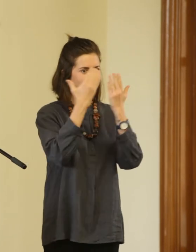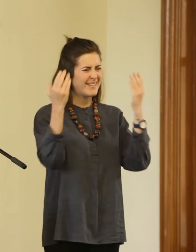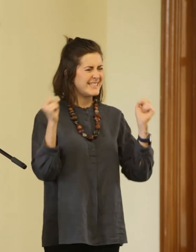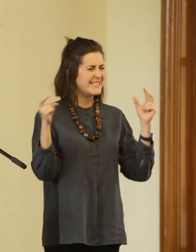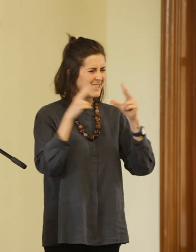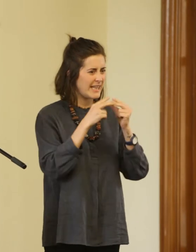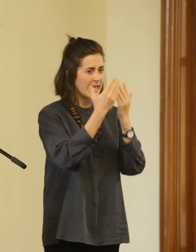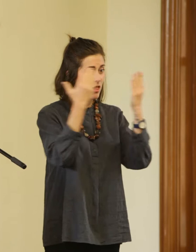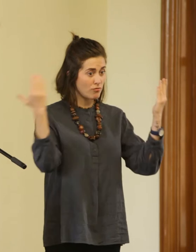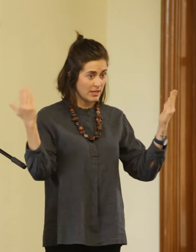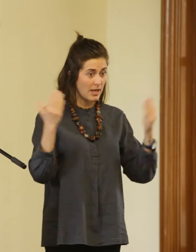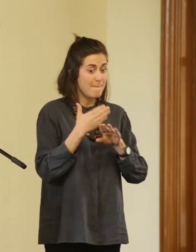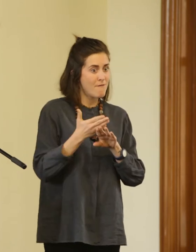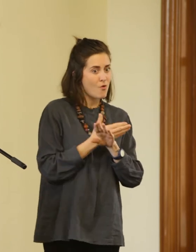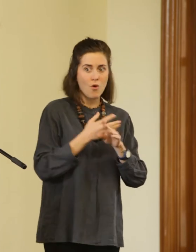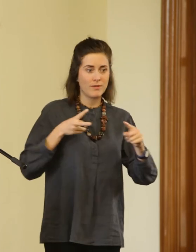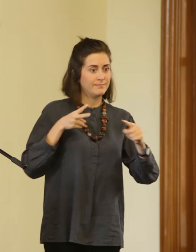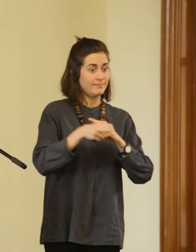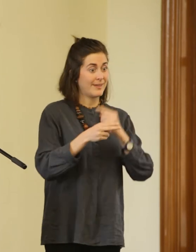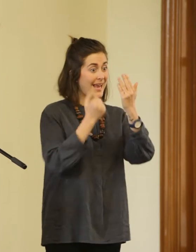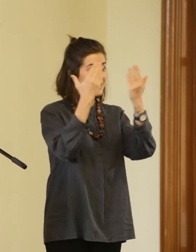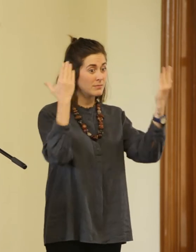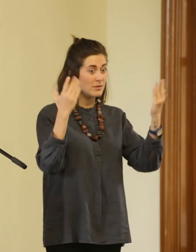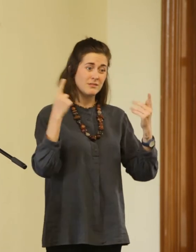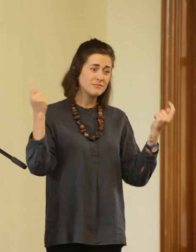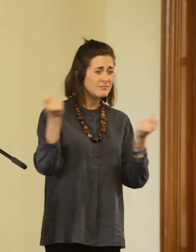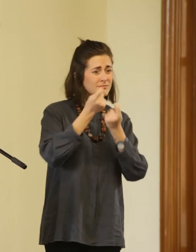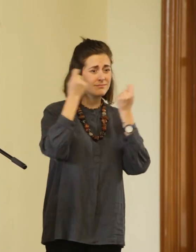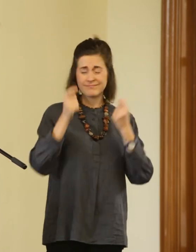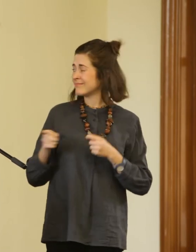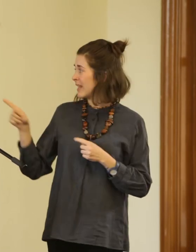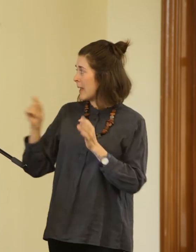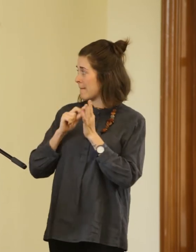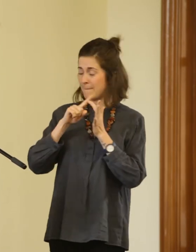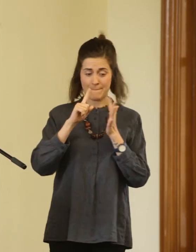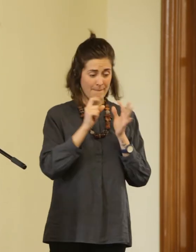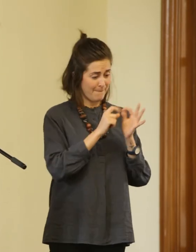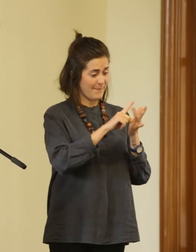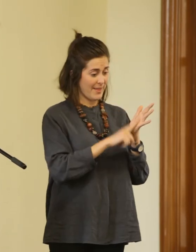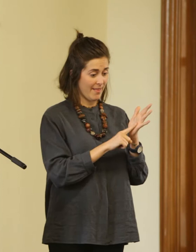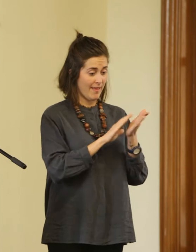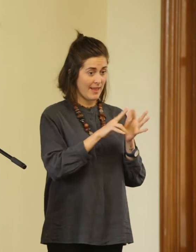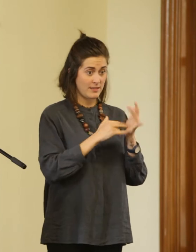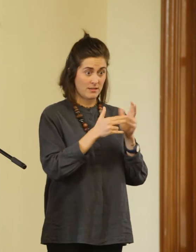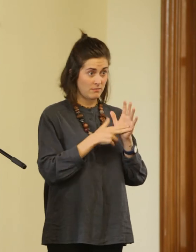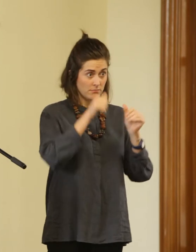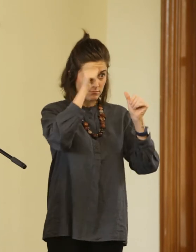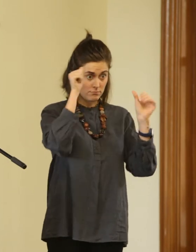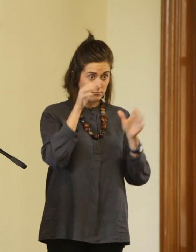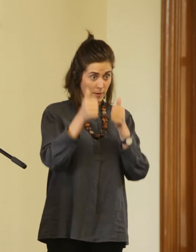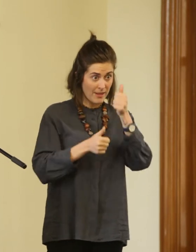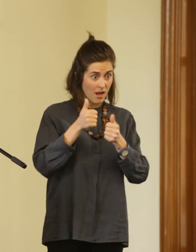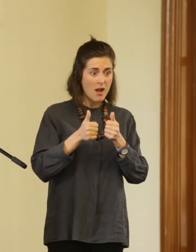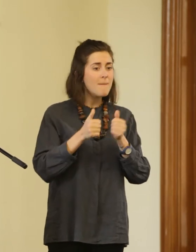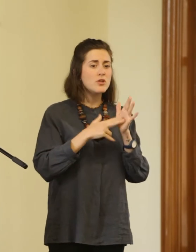prior to the opening of an exhibition by celebrated Australian photographers. Bill Henson. Bill At the time the New South